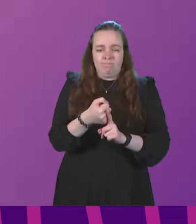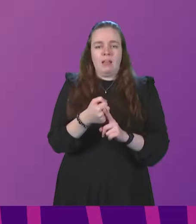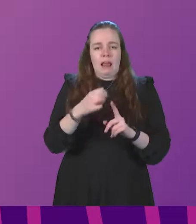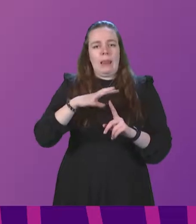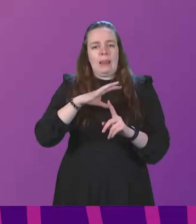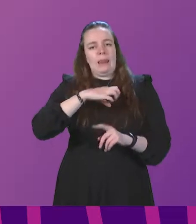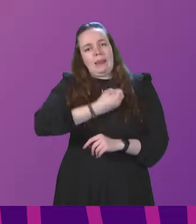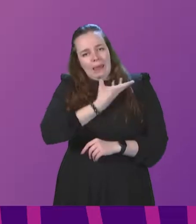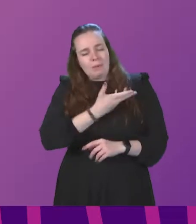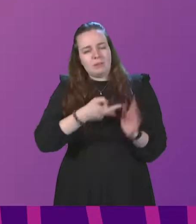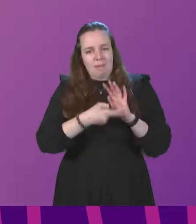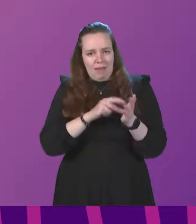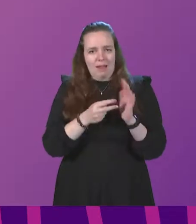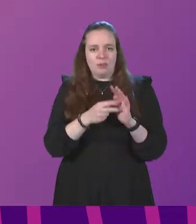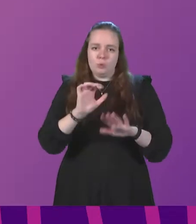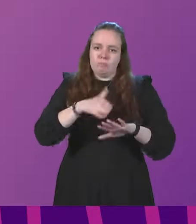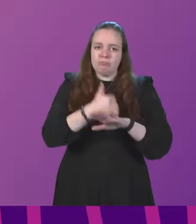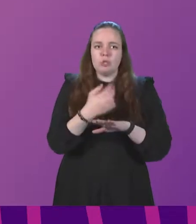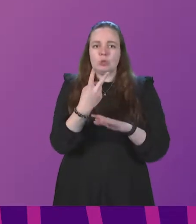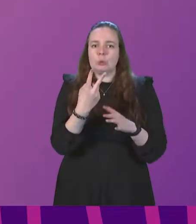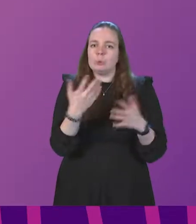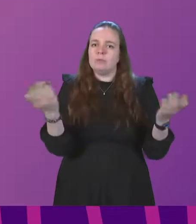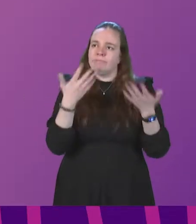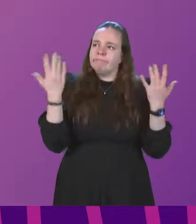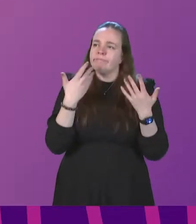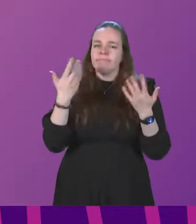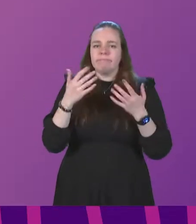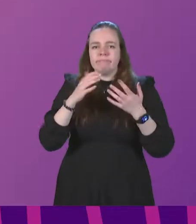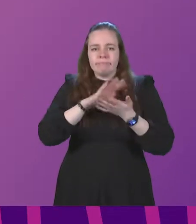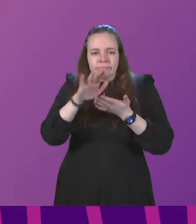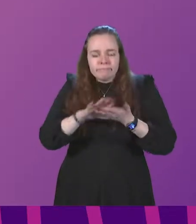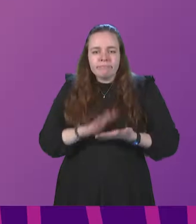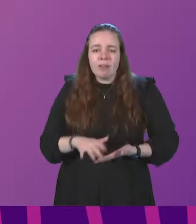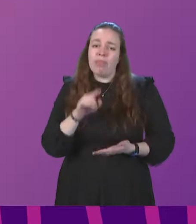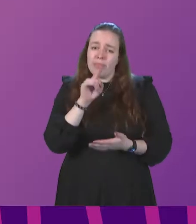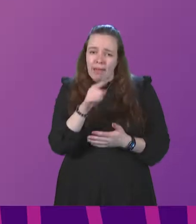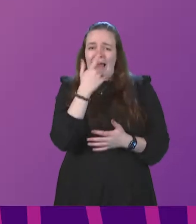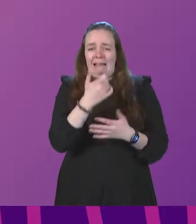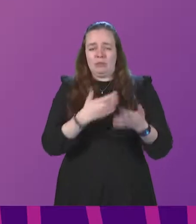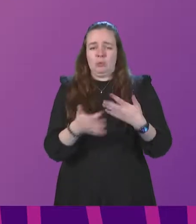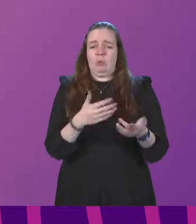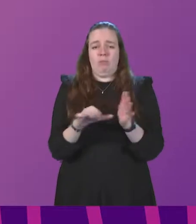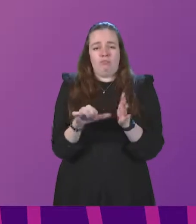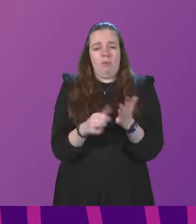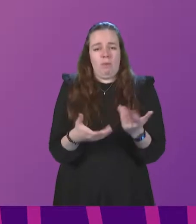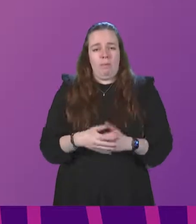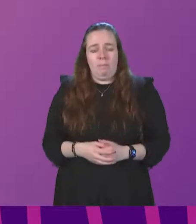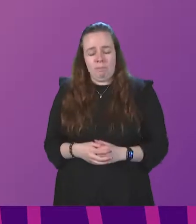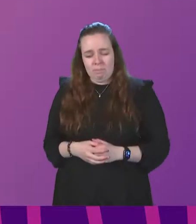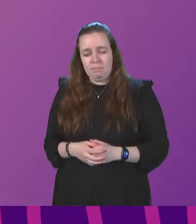filters in every classroom. Will the Minister recognise that's a plan that can sort out the problem? Cabinet Secretary.